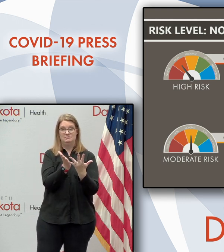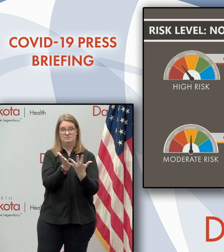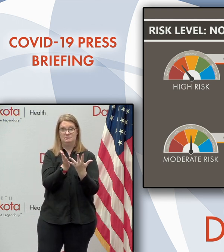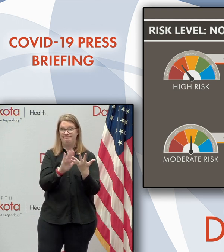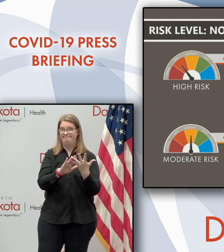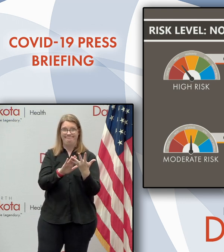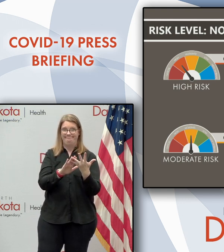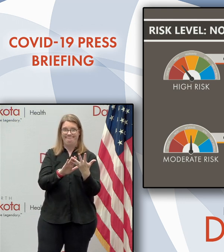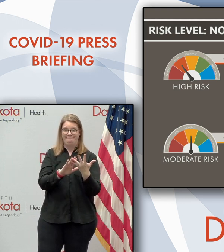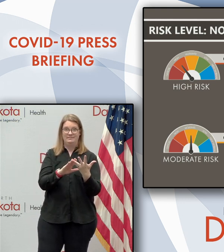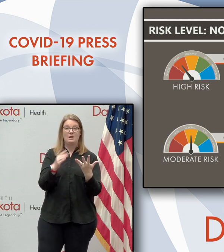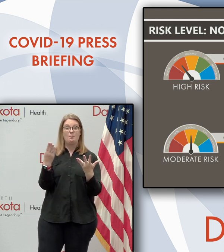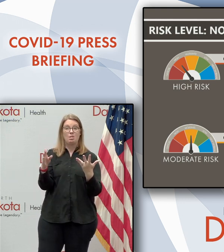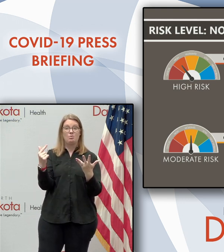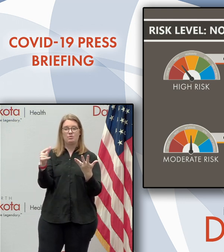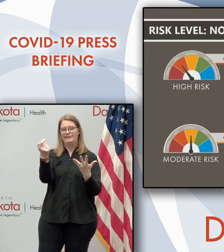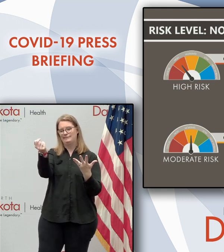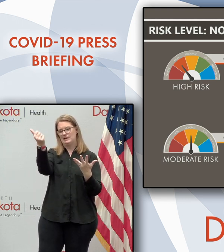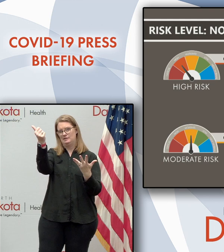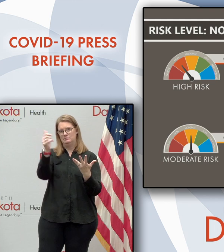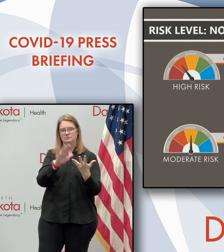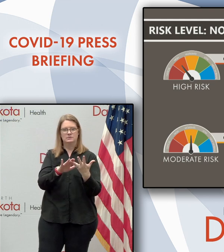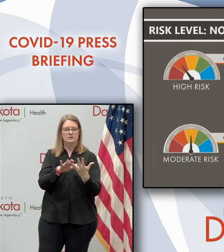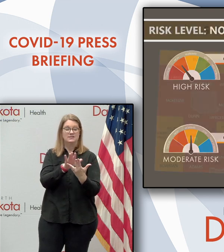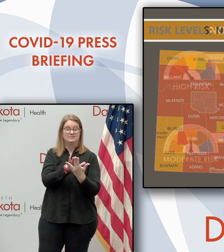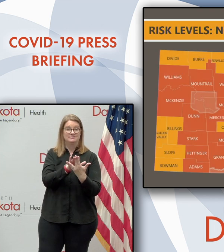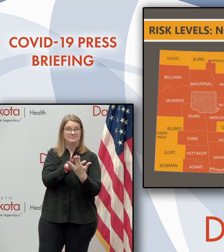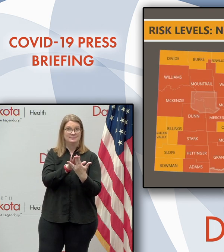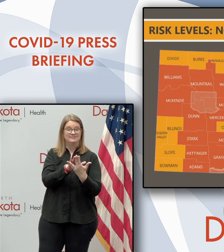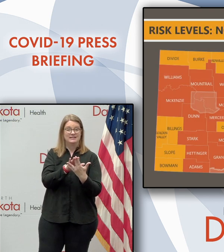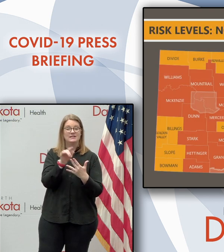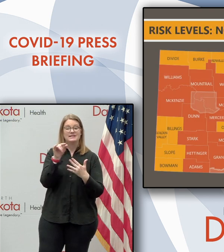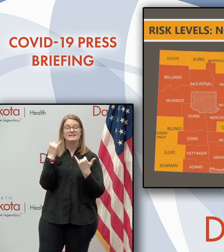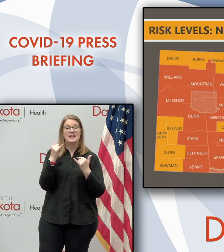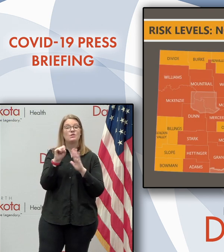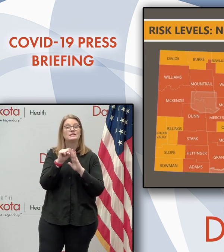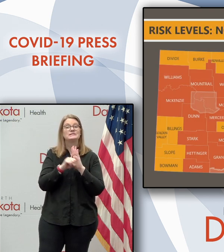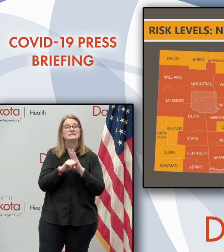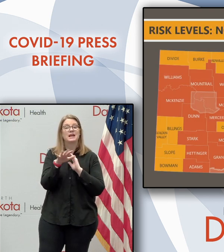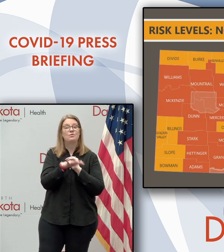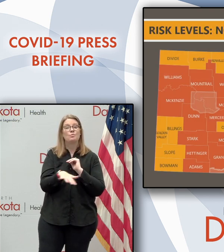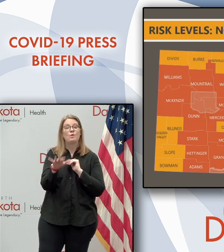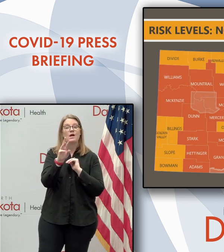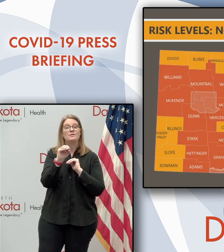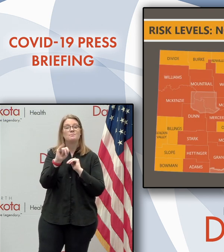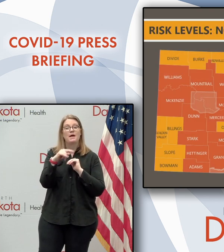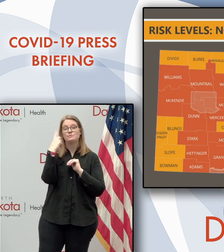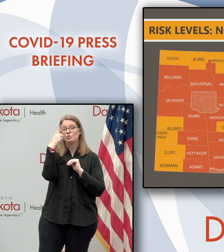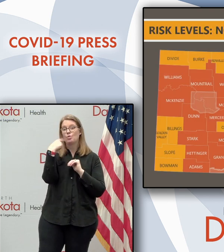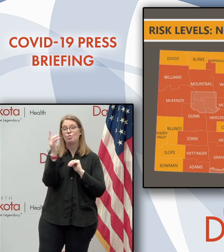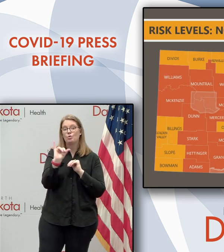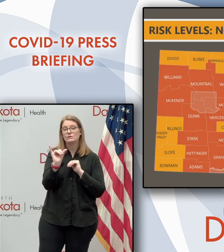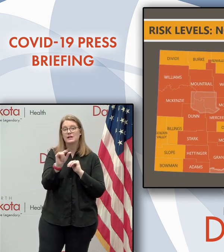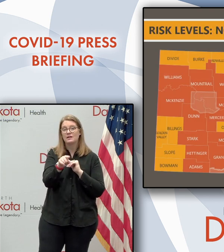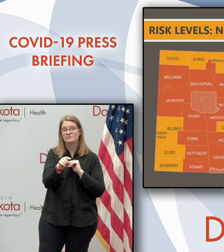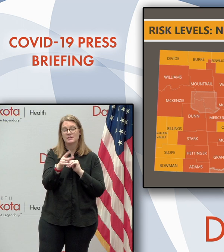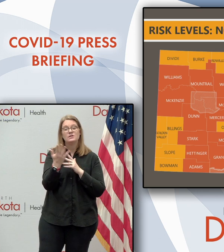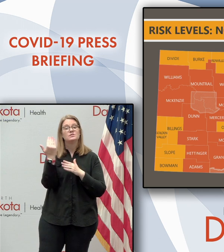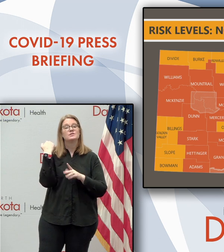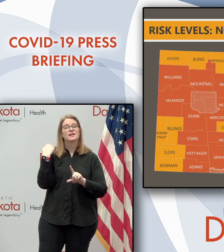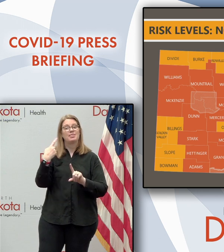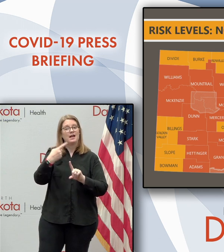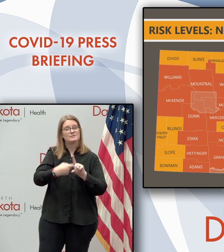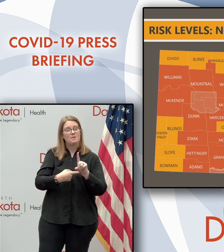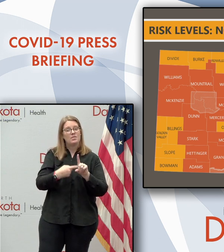the new normal. So no blue or green. And so this is what the statewide map, uh, looks like right now. And, uh, as of, uh, last month, we've